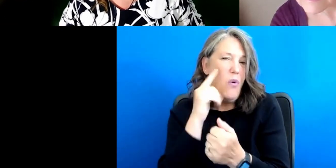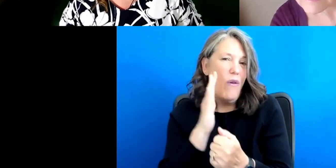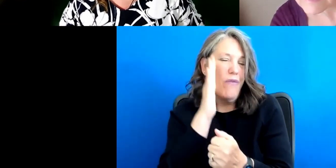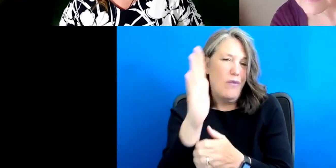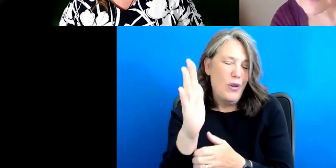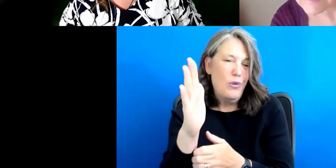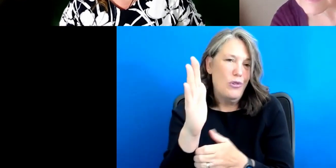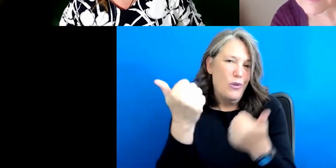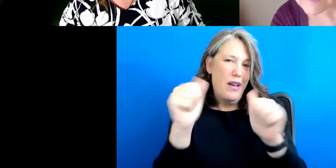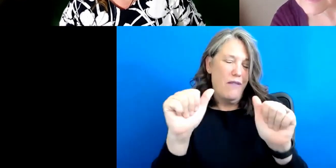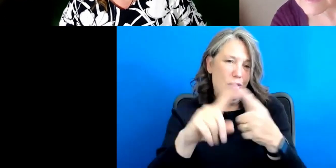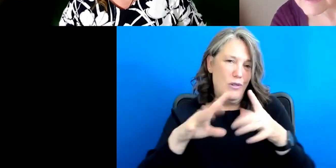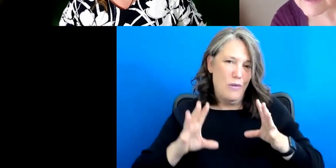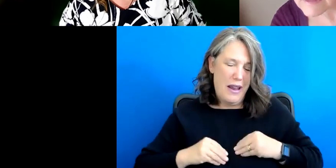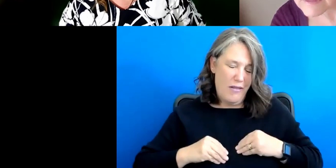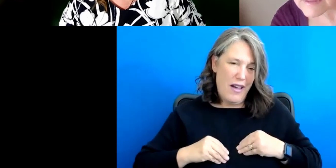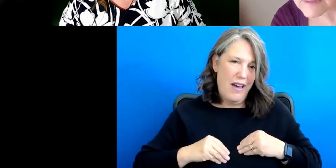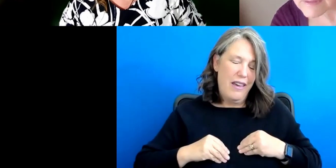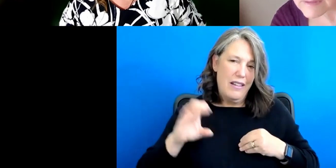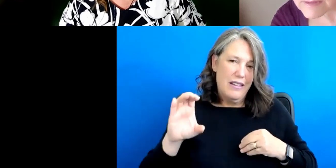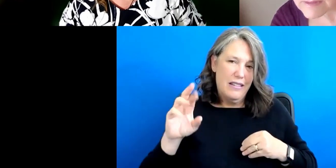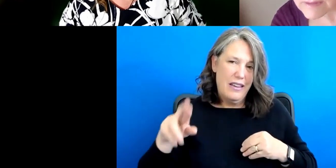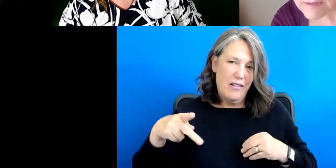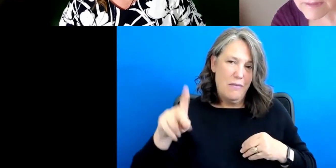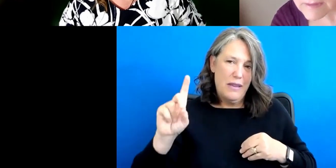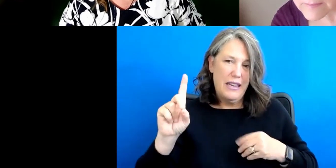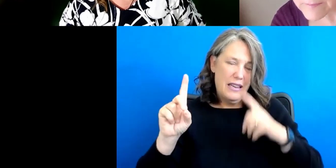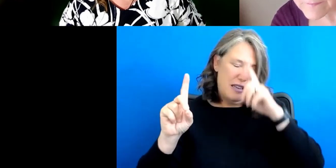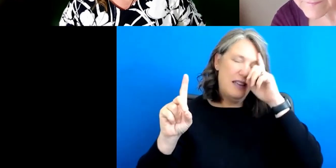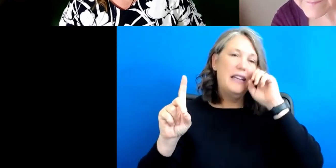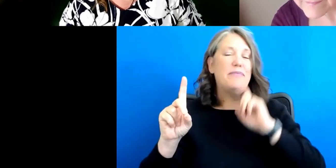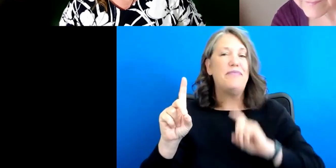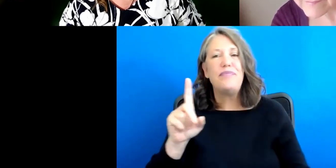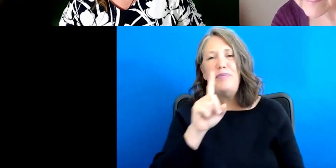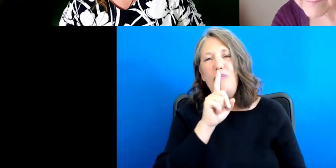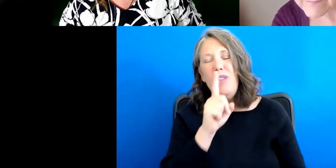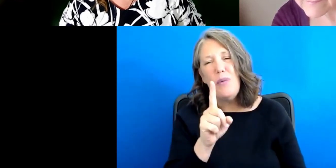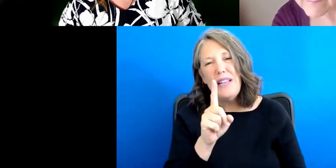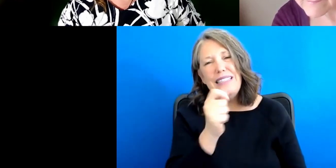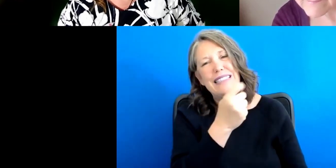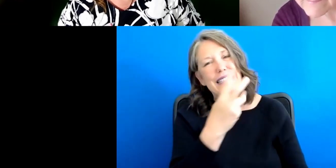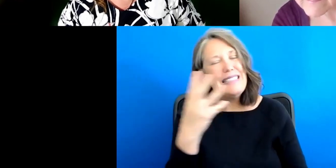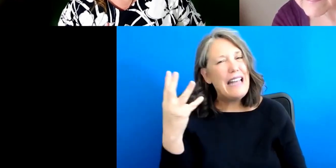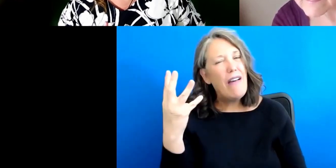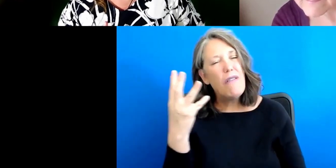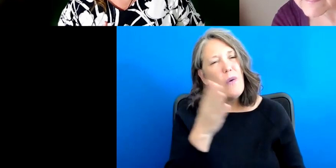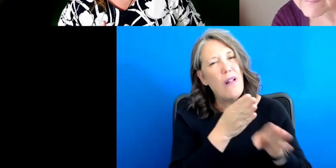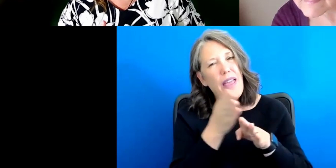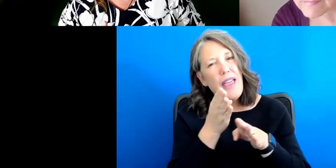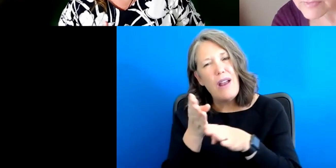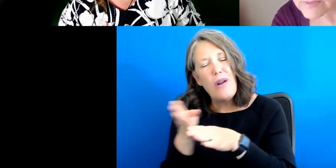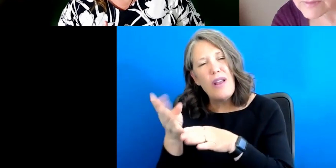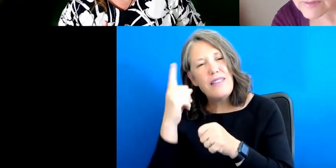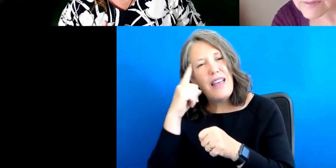ratify the CRPD. Uh, uh, there was, there was several areas that I think